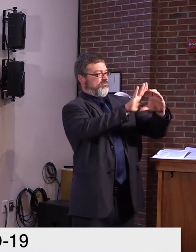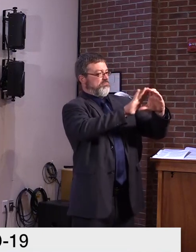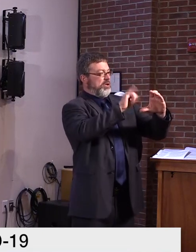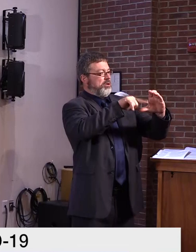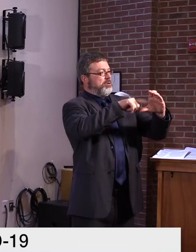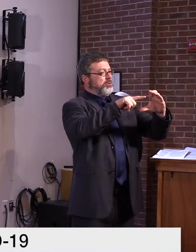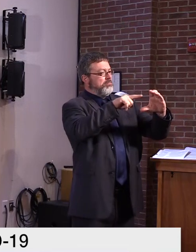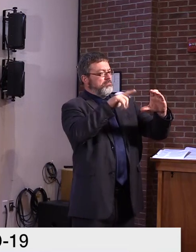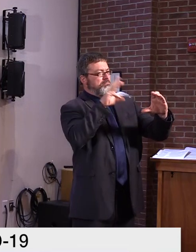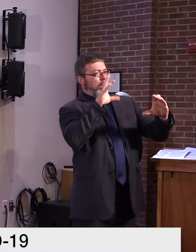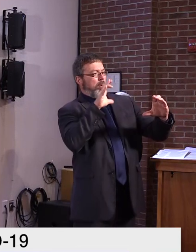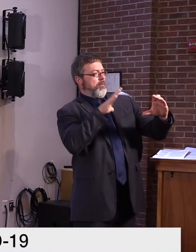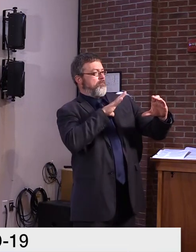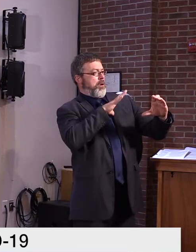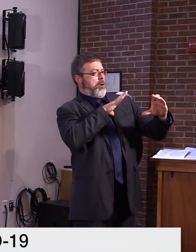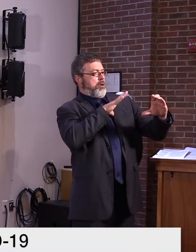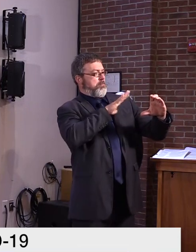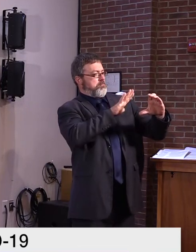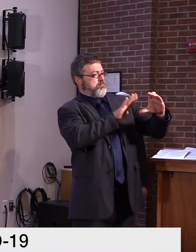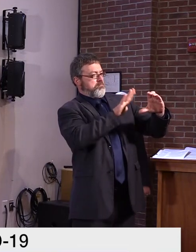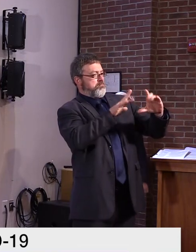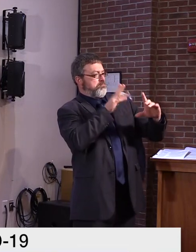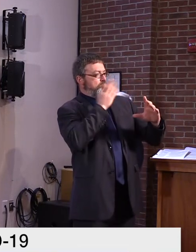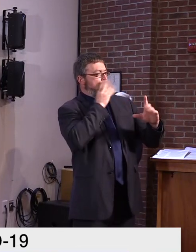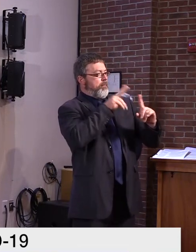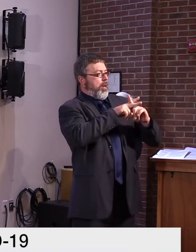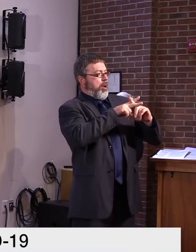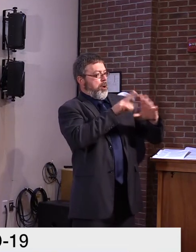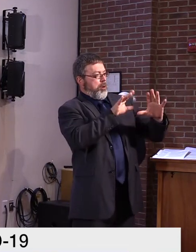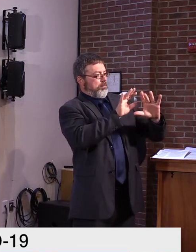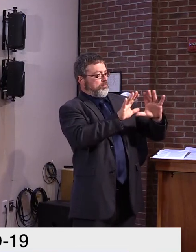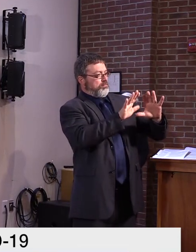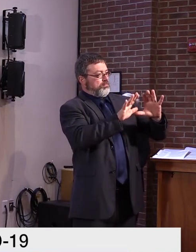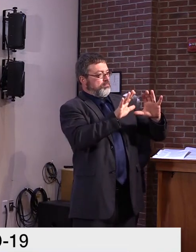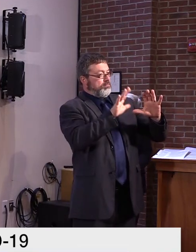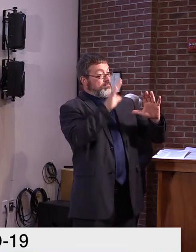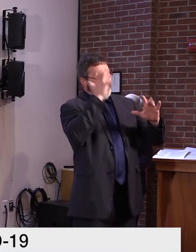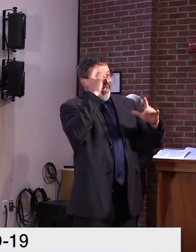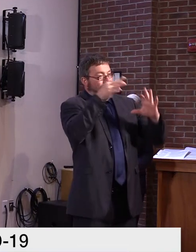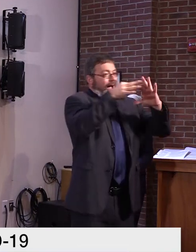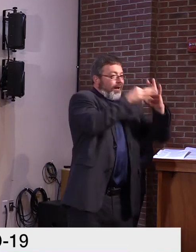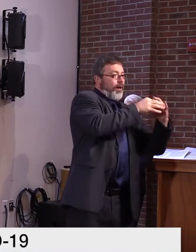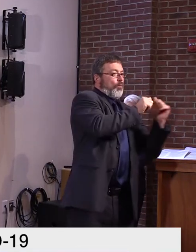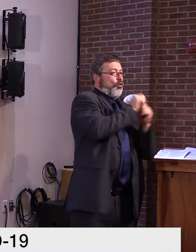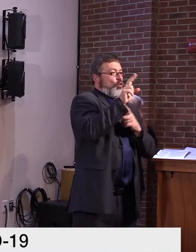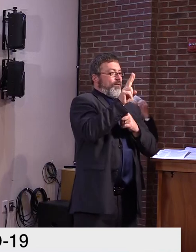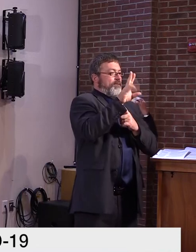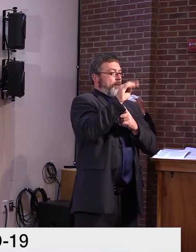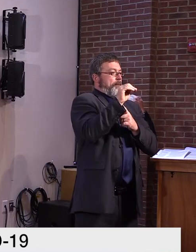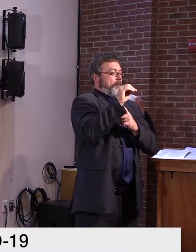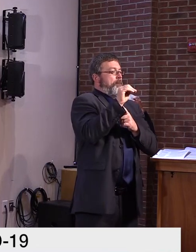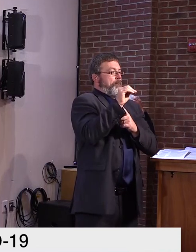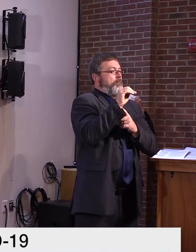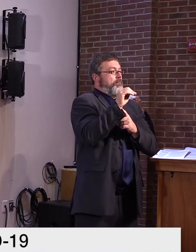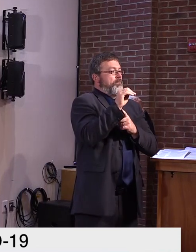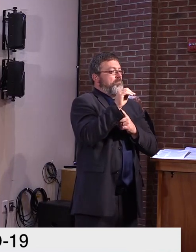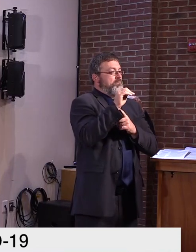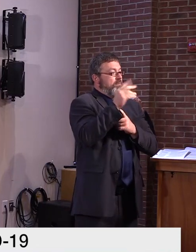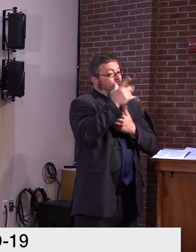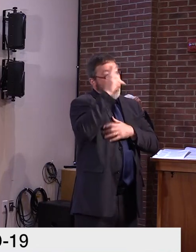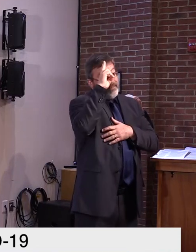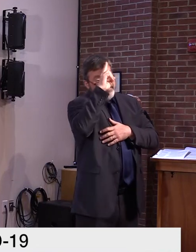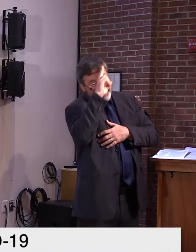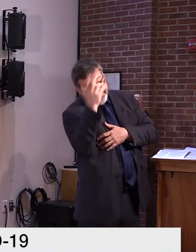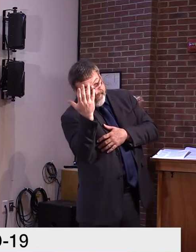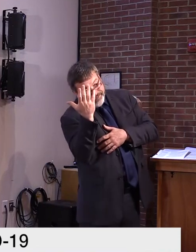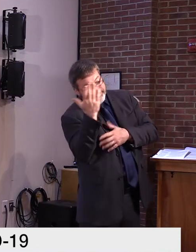people who've had contact with the UVM health network as opposed to people who haven't. Um, but it is in